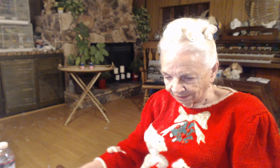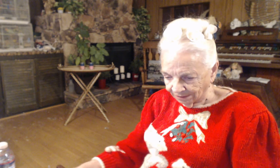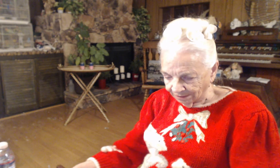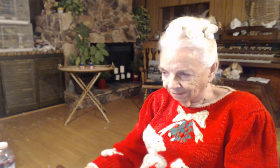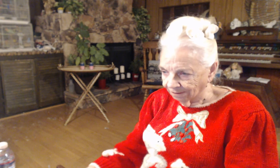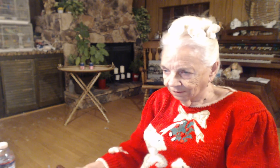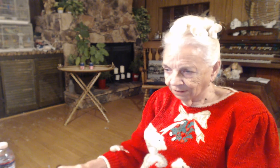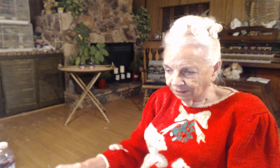One thing.